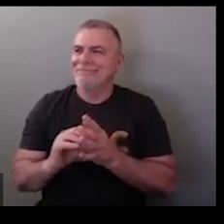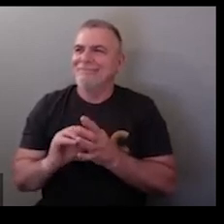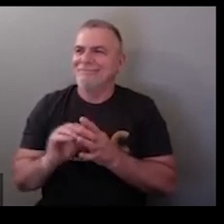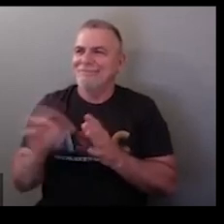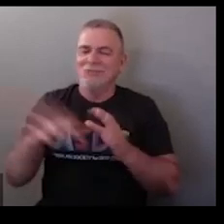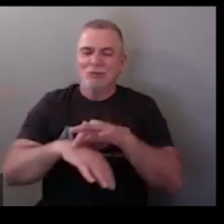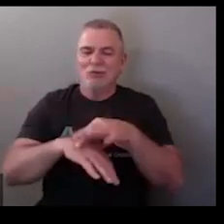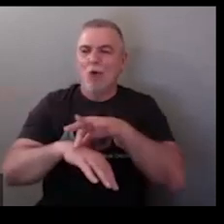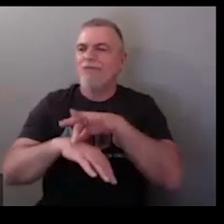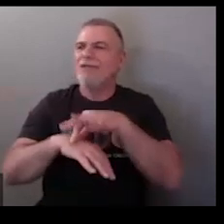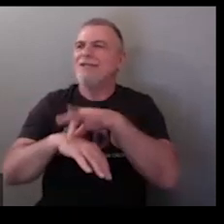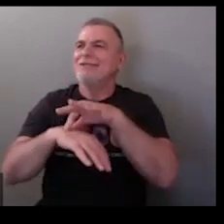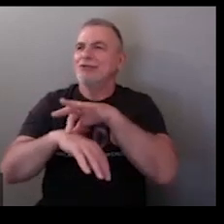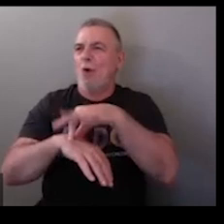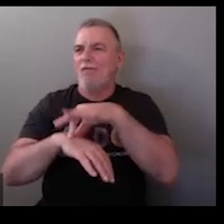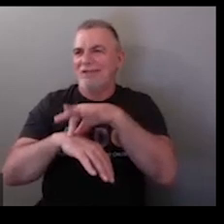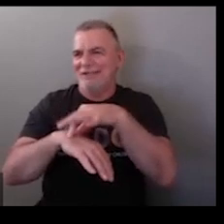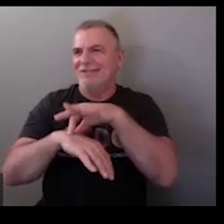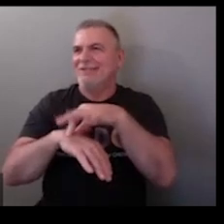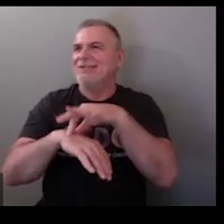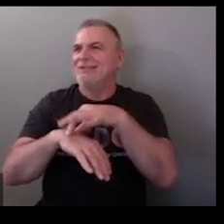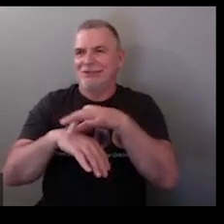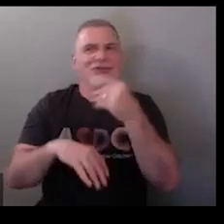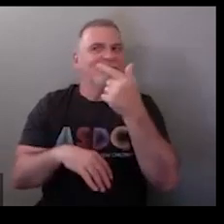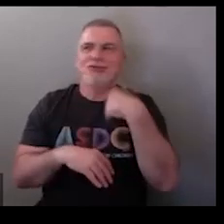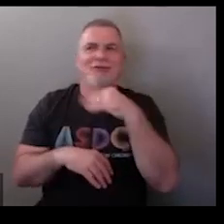i don't know what that is the law is that yeah